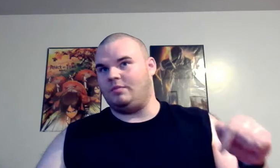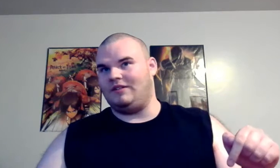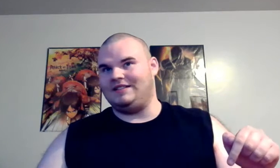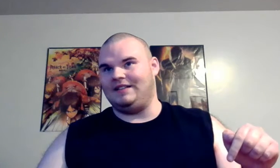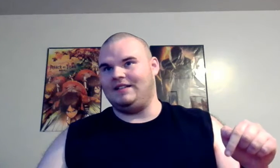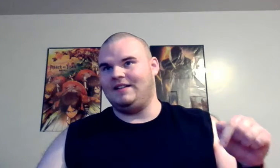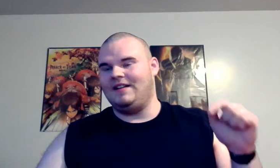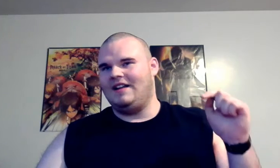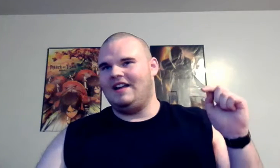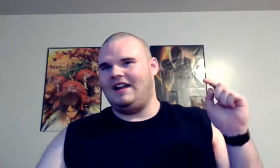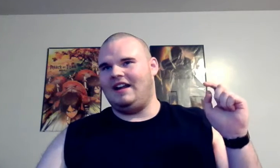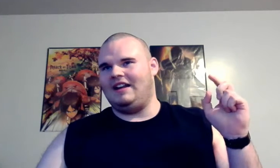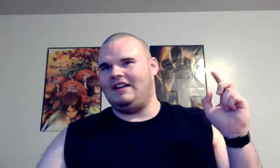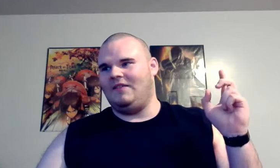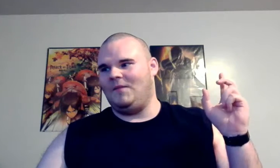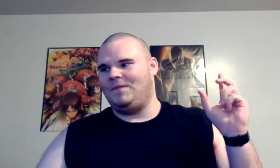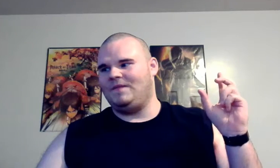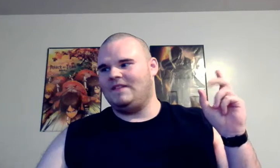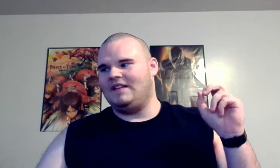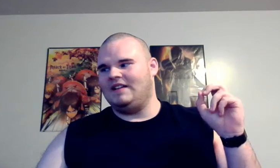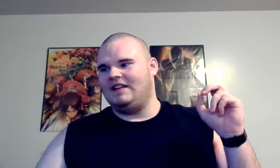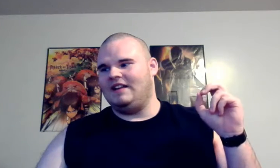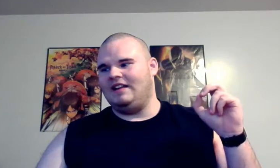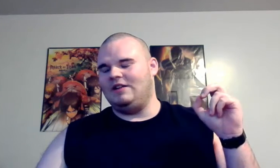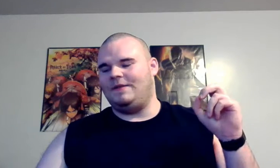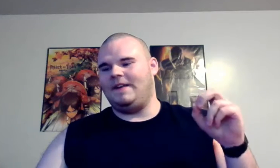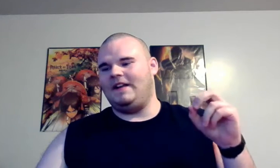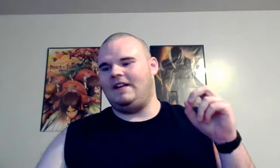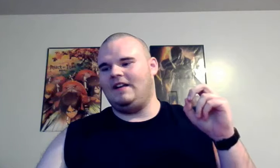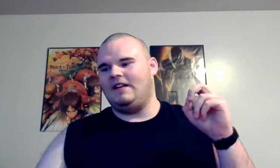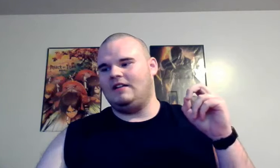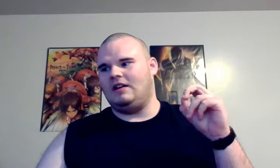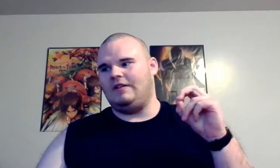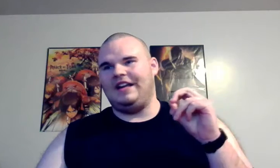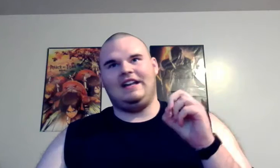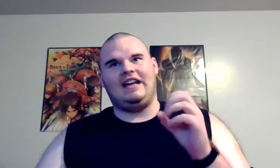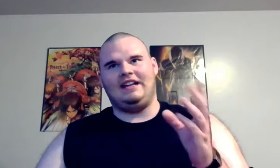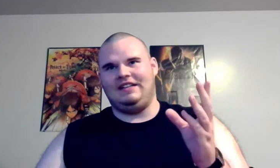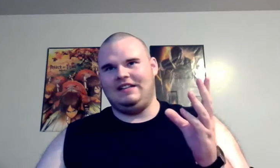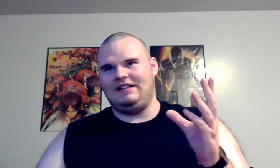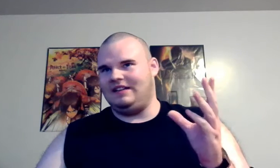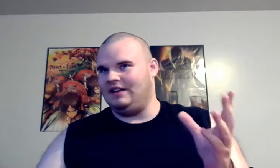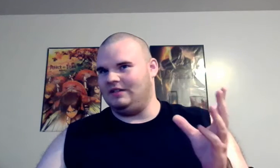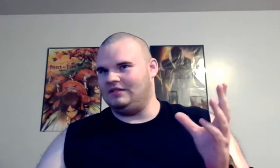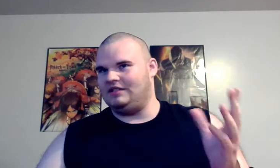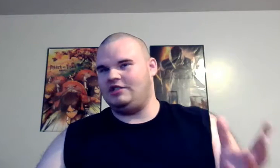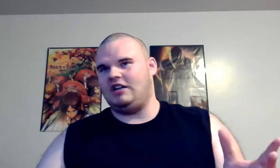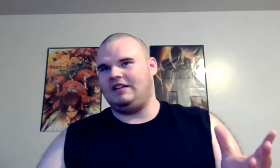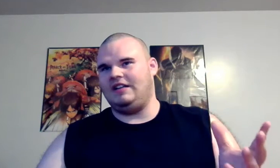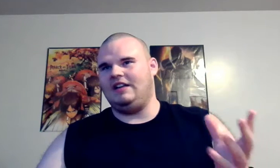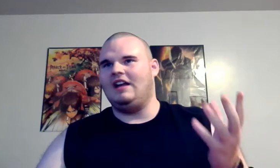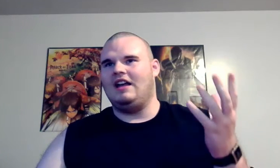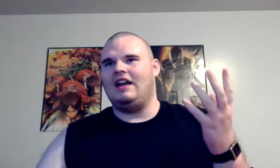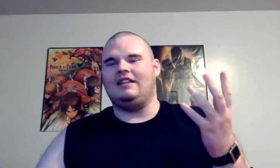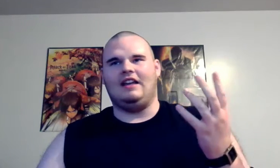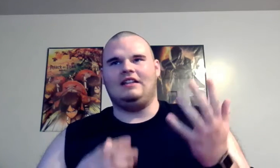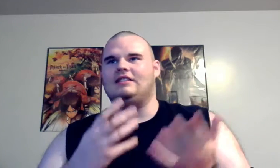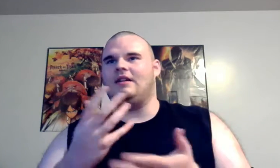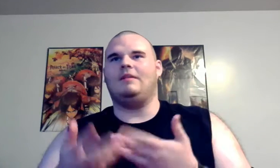present and you think okay andy kills Chucky and then somebody